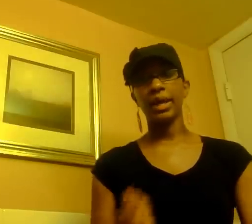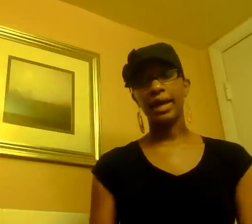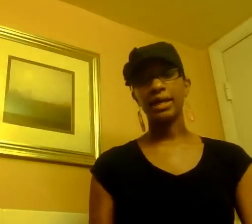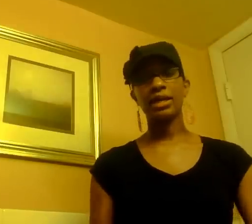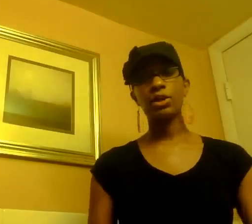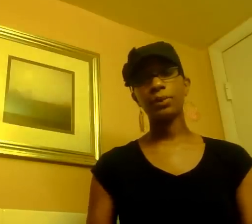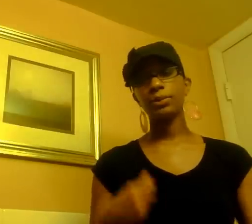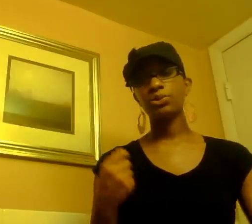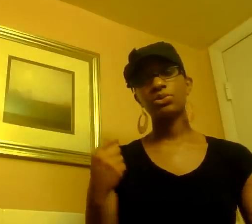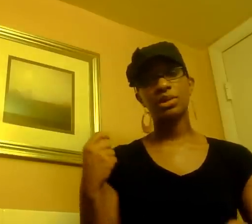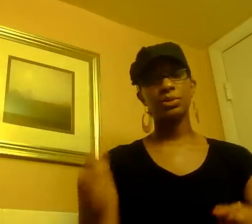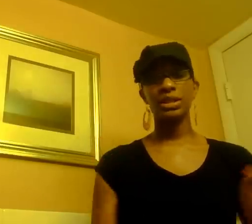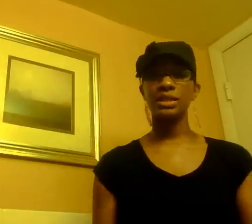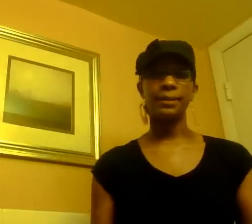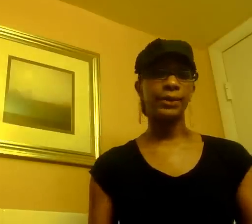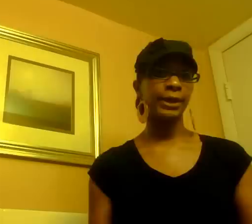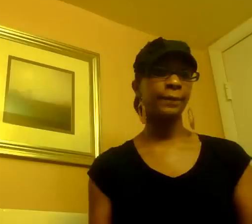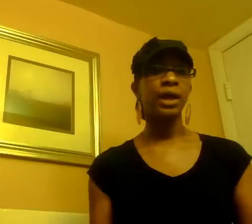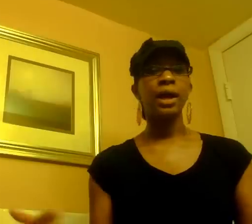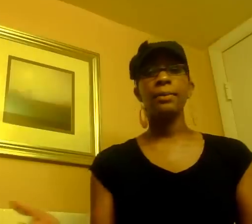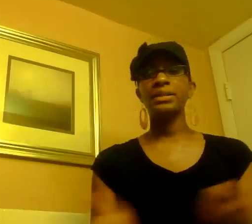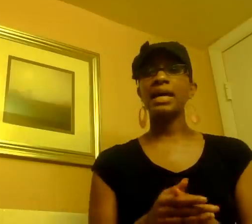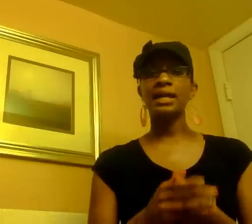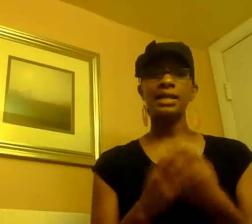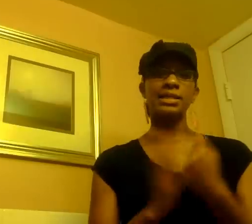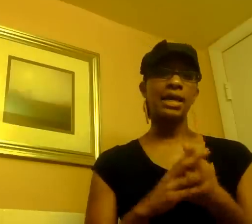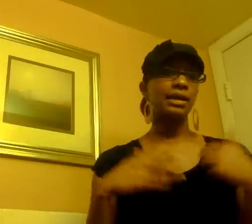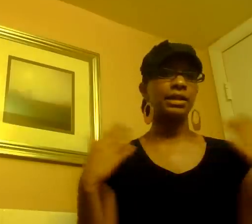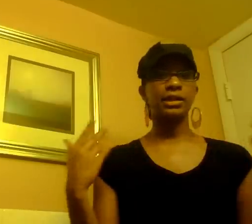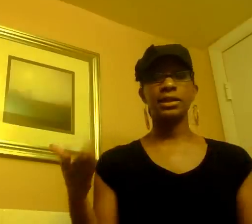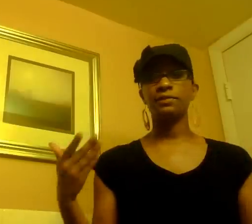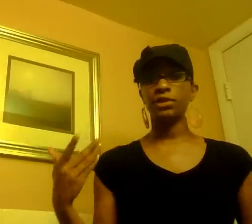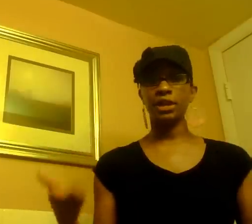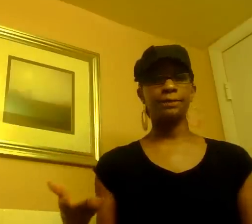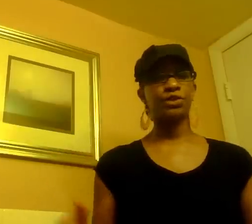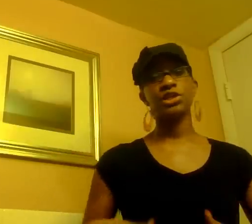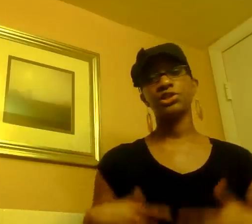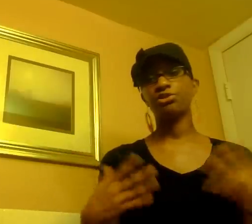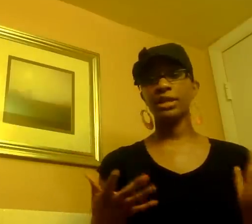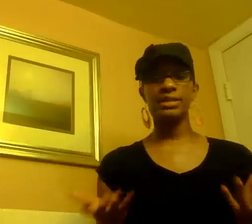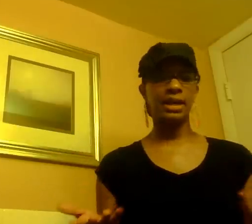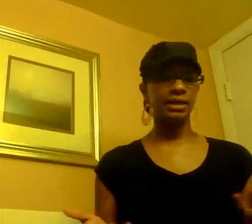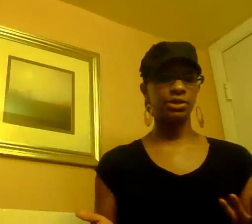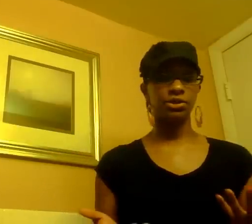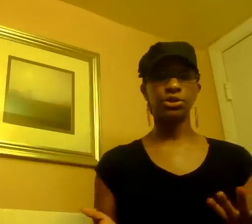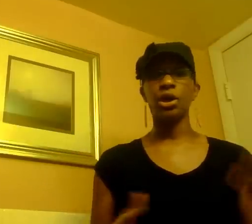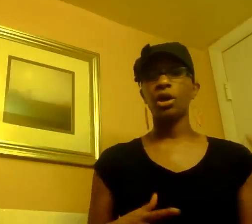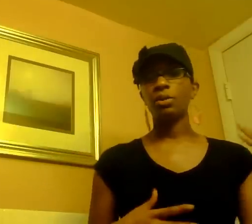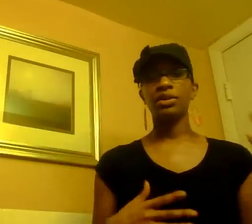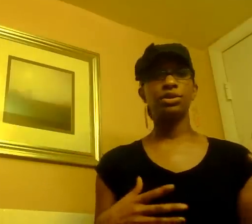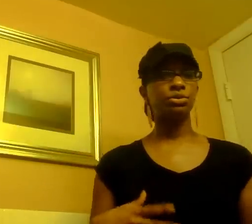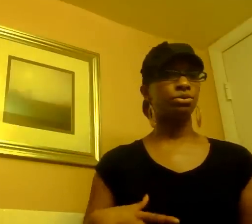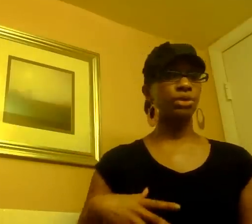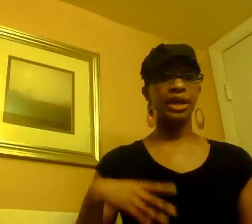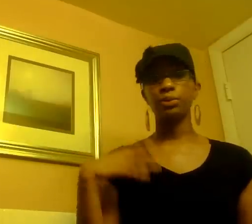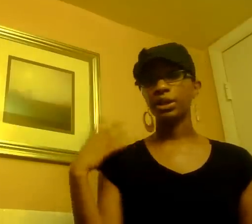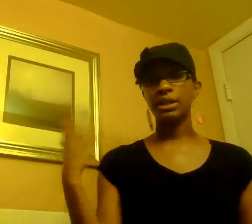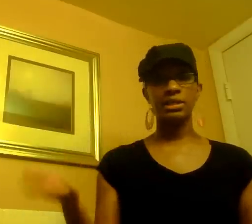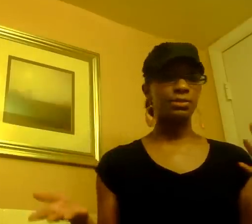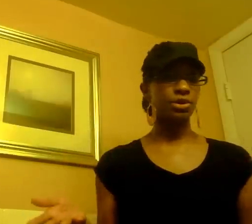a lot and i know people say what they say about him but tyler is tyler at the end of the day he's a great tyler you know whether you hate what he does and a